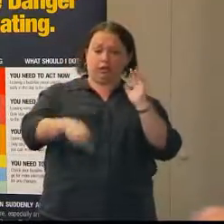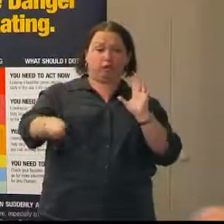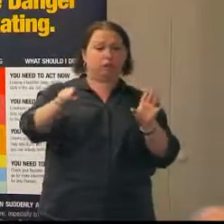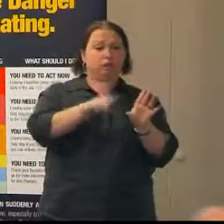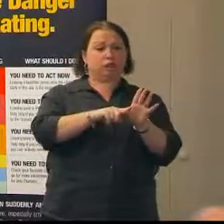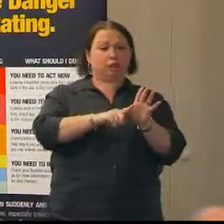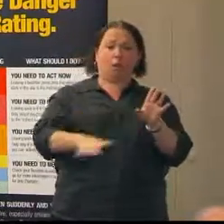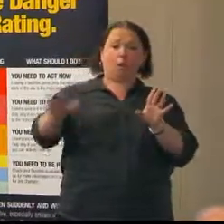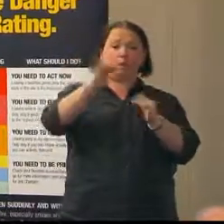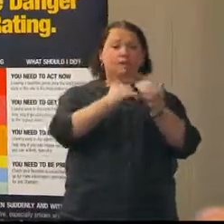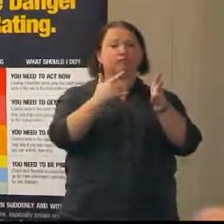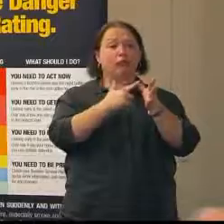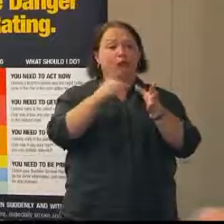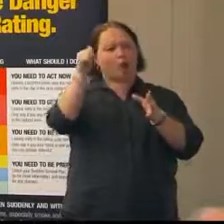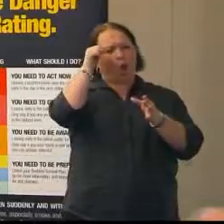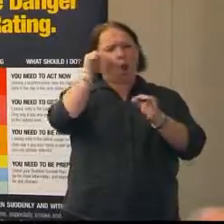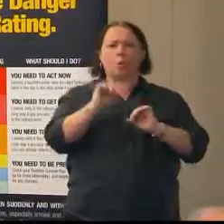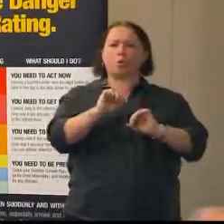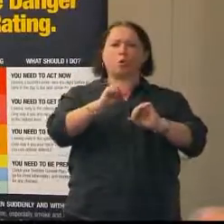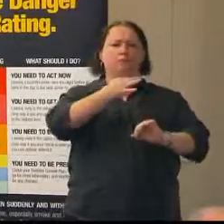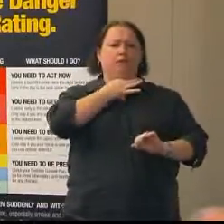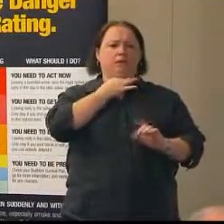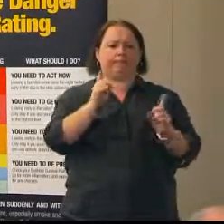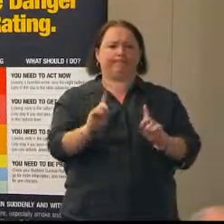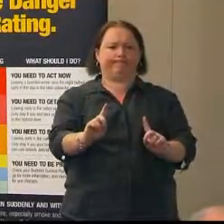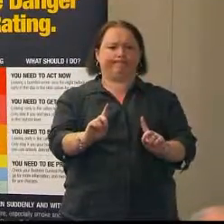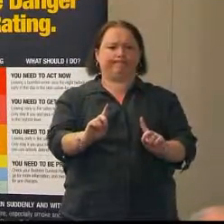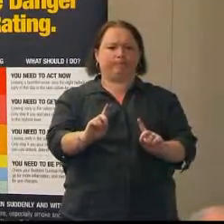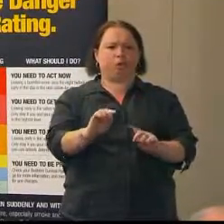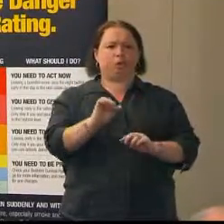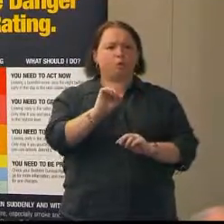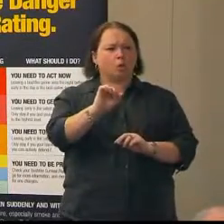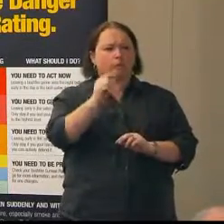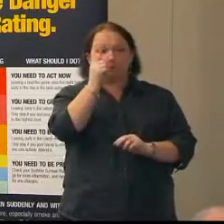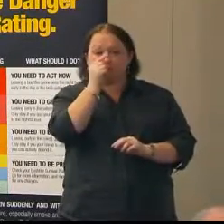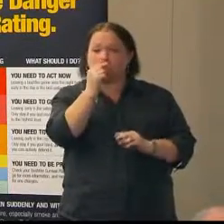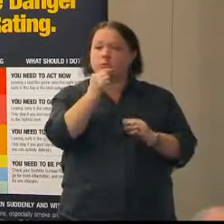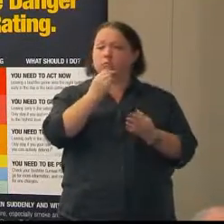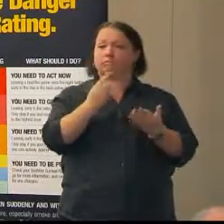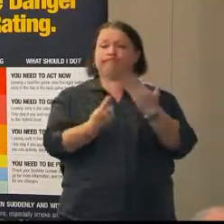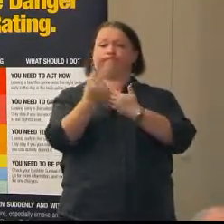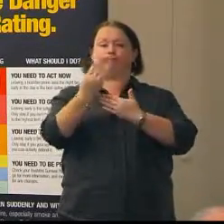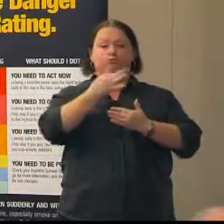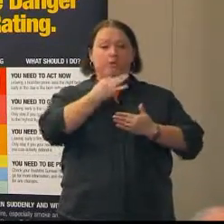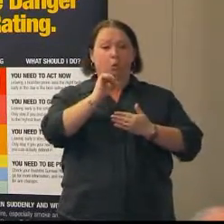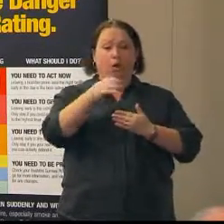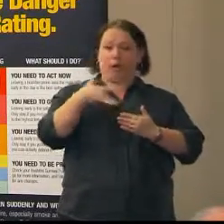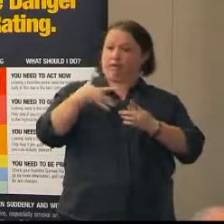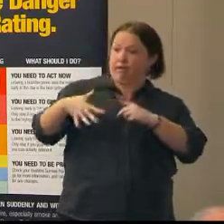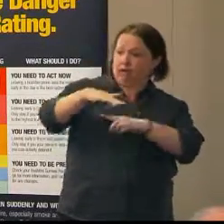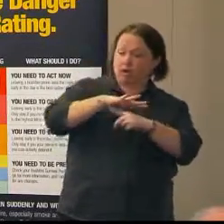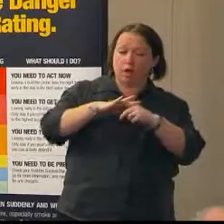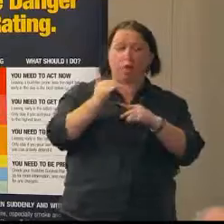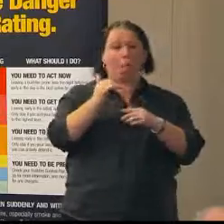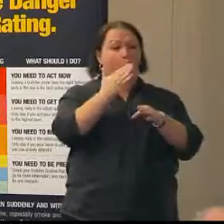is to know your risk. Know the risk that you face within where you live, where you